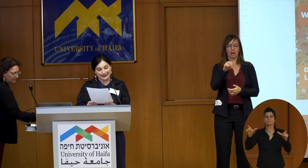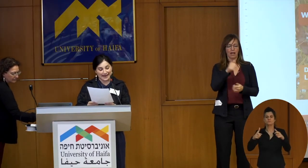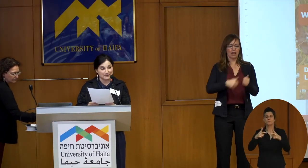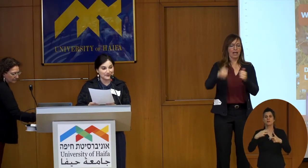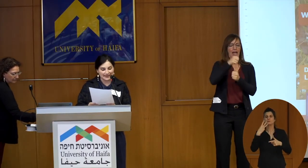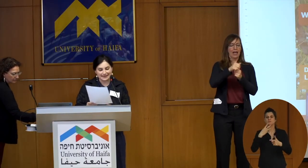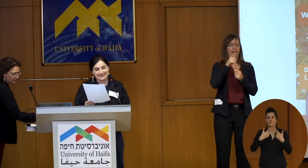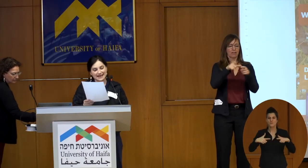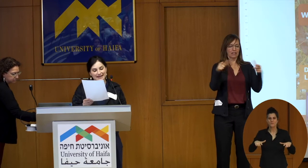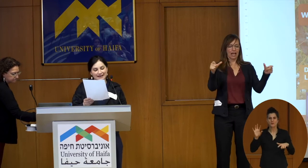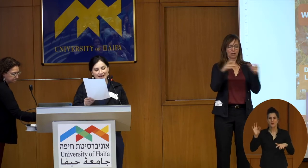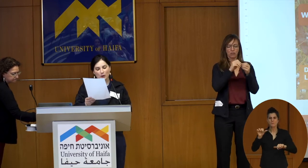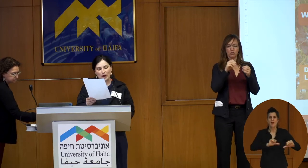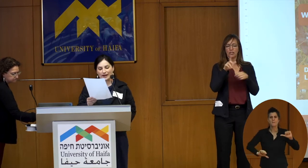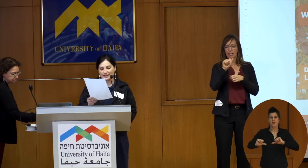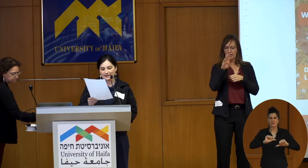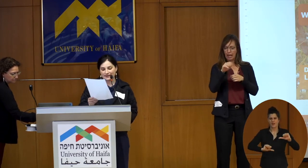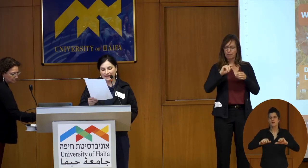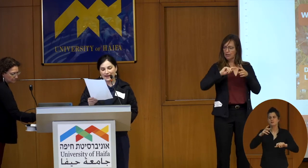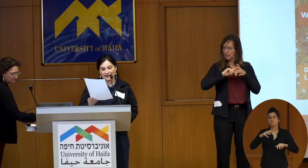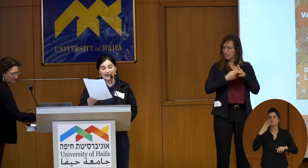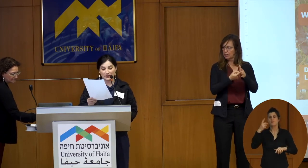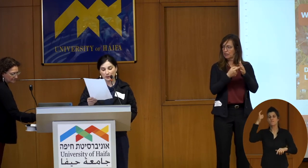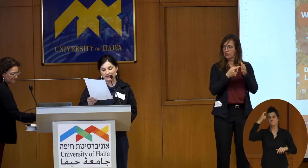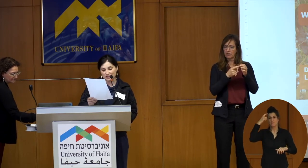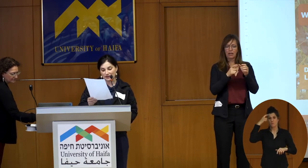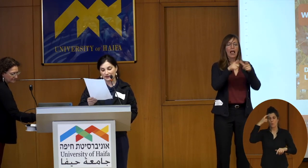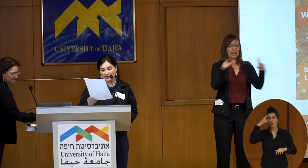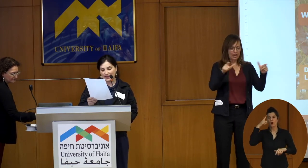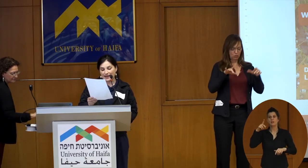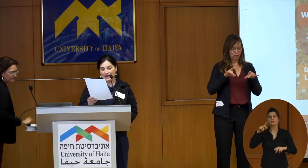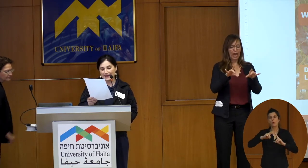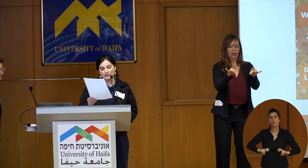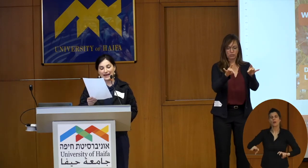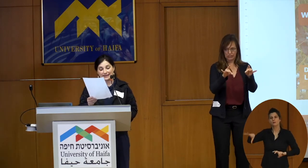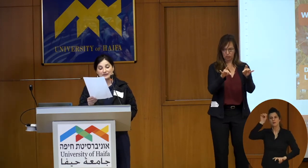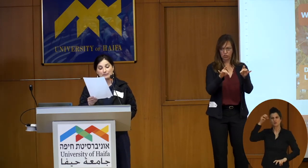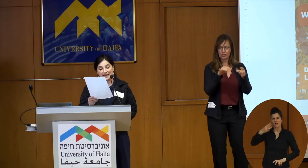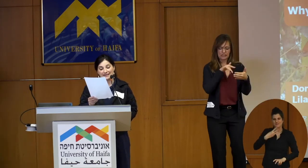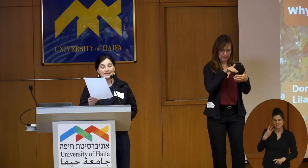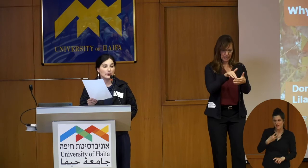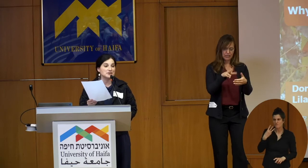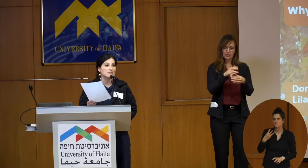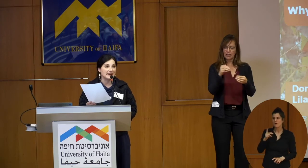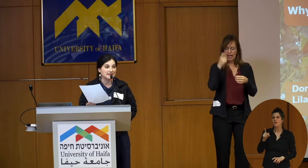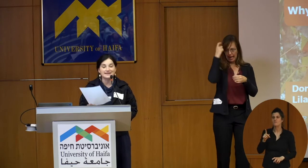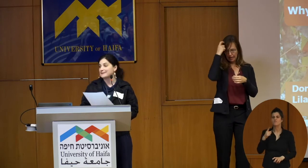lab studying acquired language acquisition and developmental language impairments.